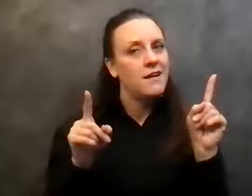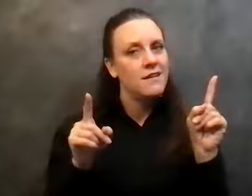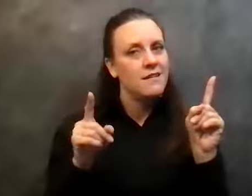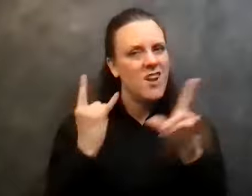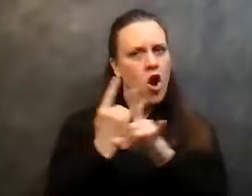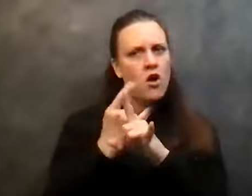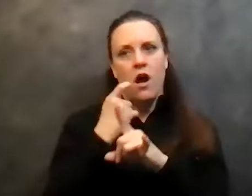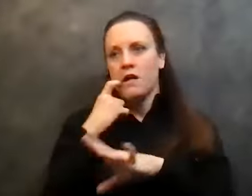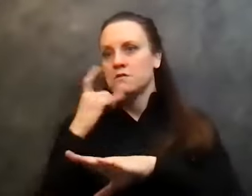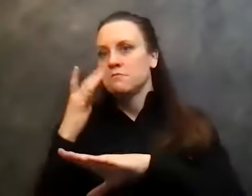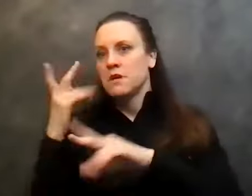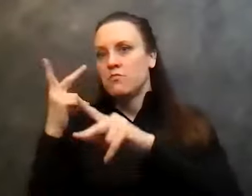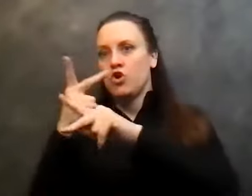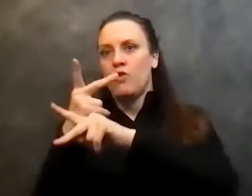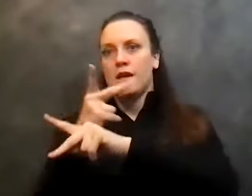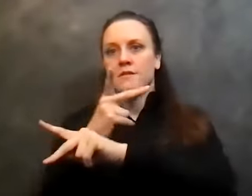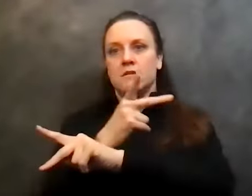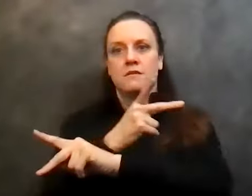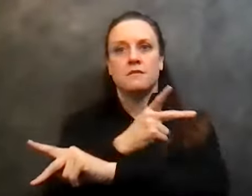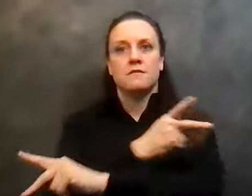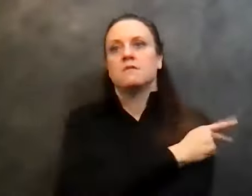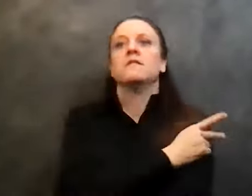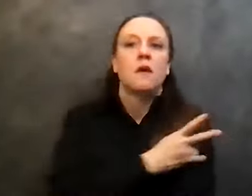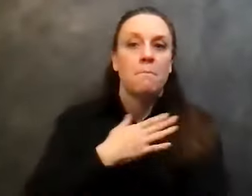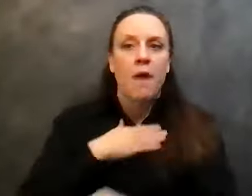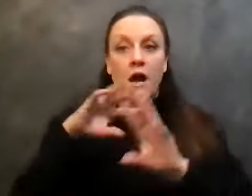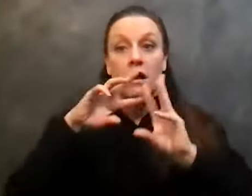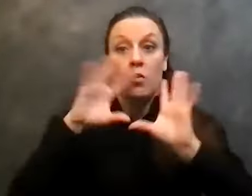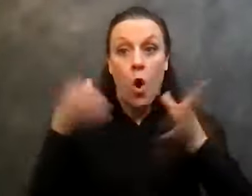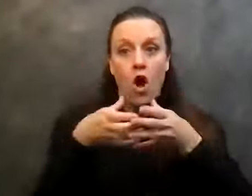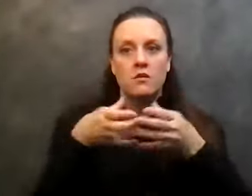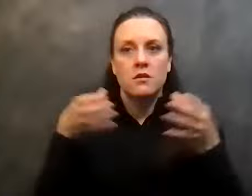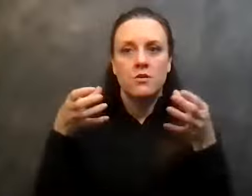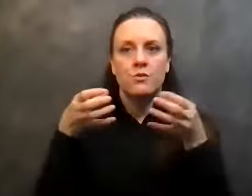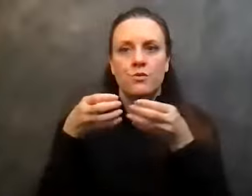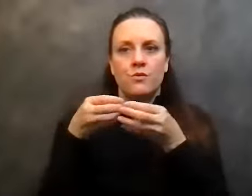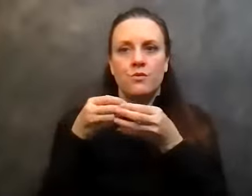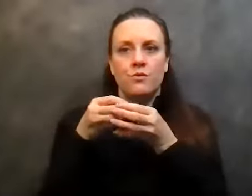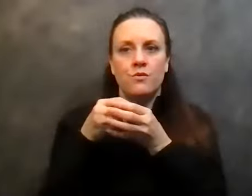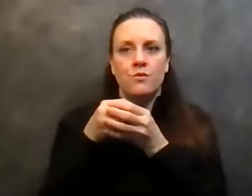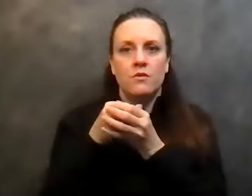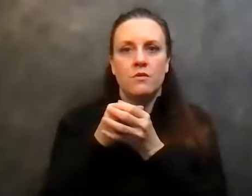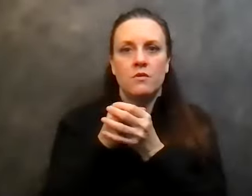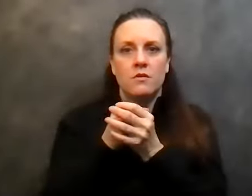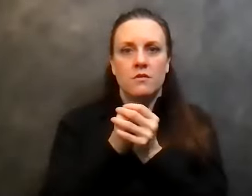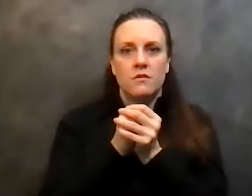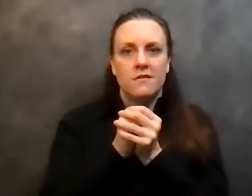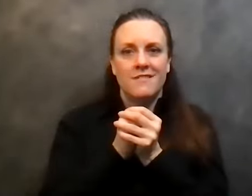progressed, my world got smaller and smaller and smaller. And it happened incrementally,